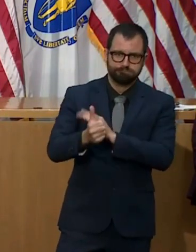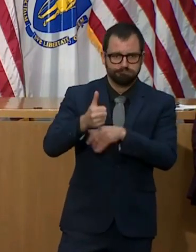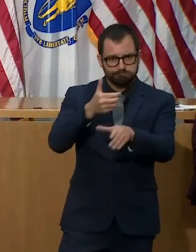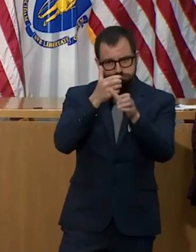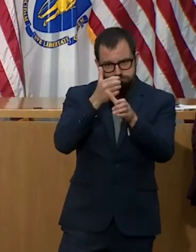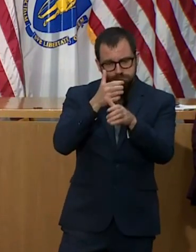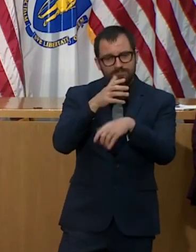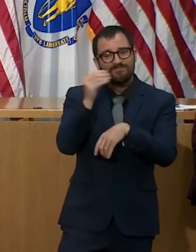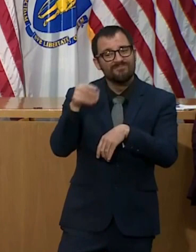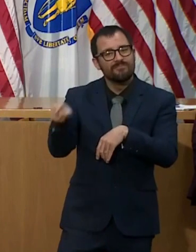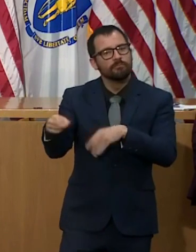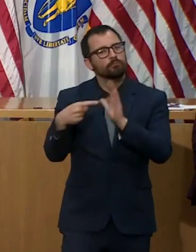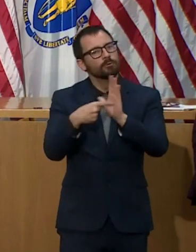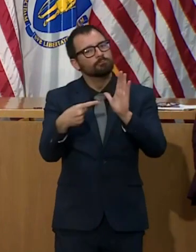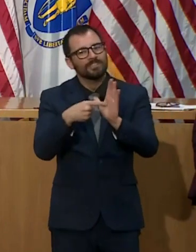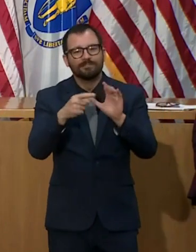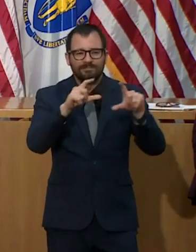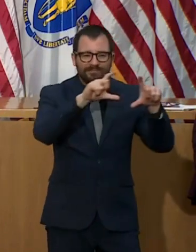in Massachusetts.